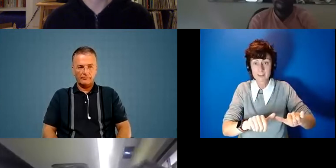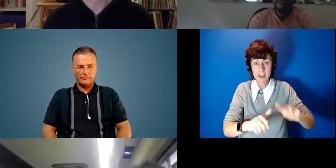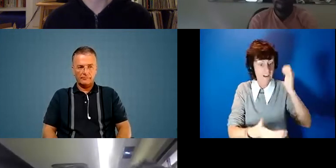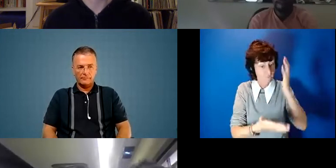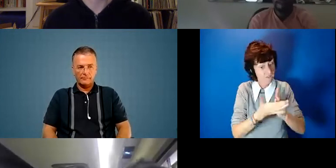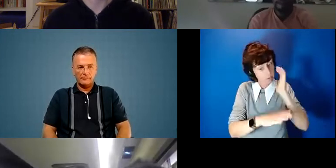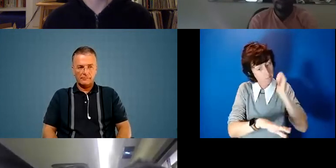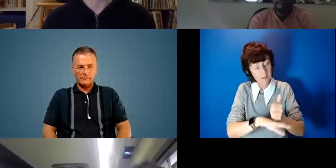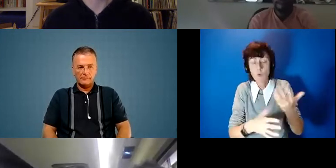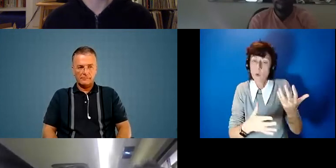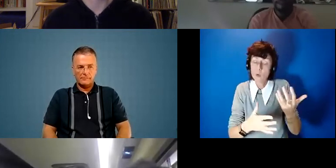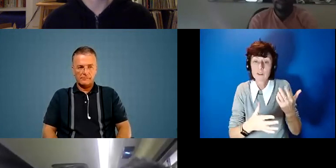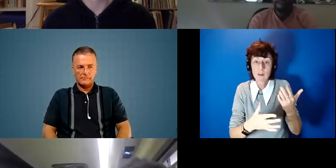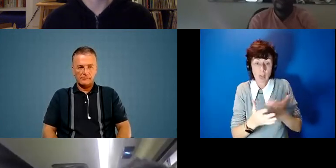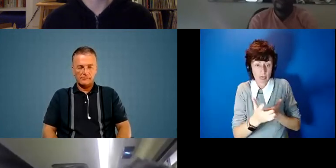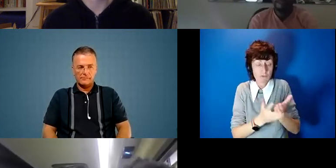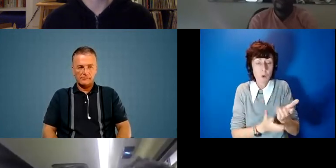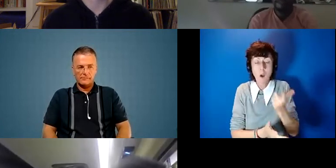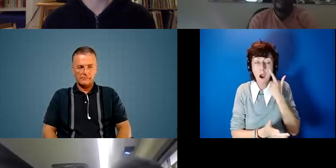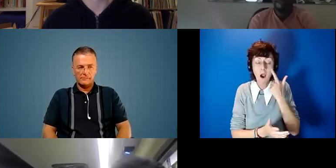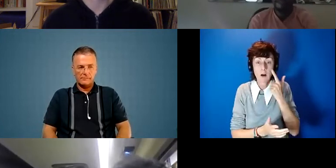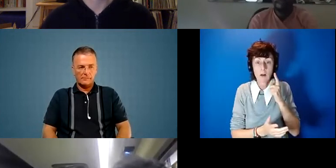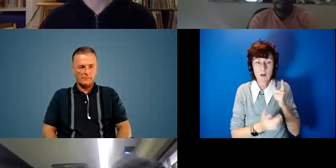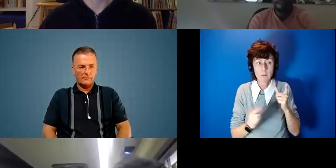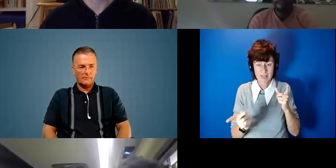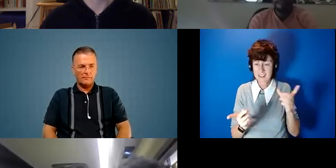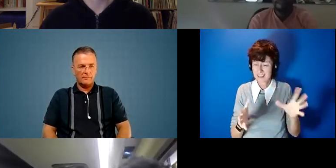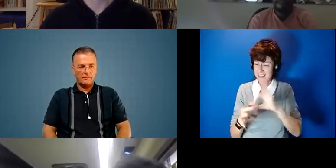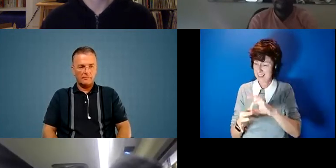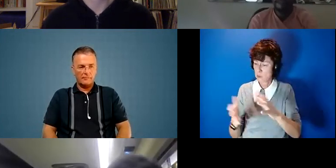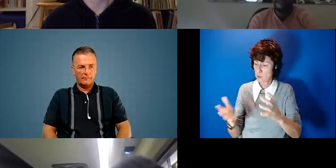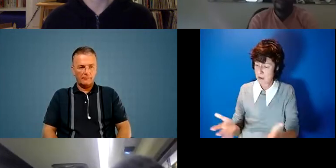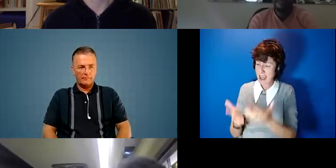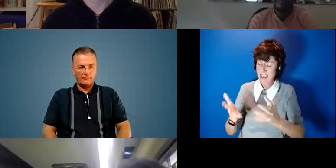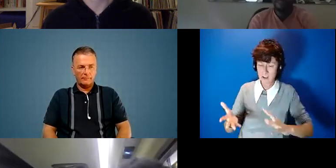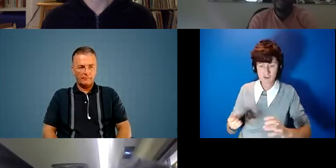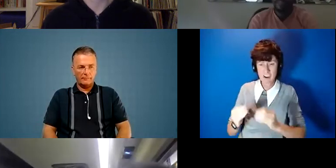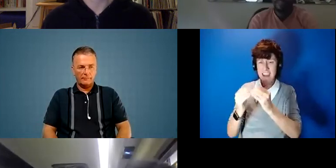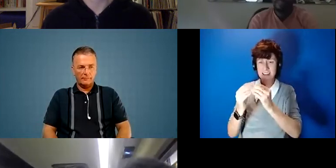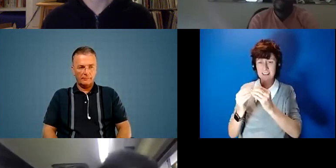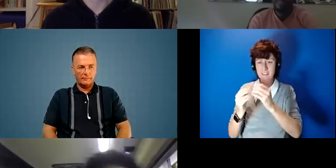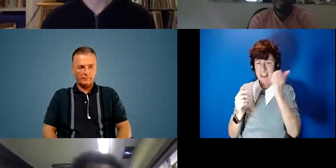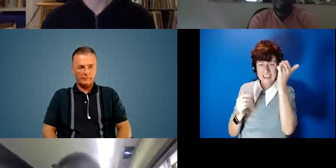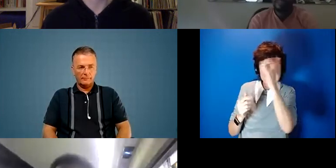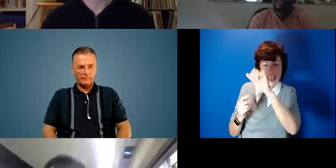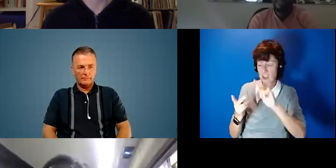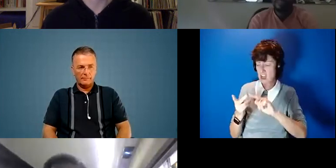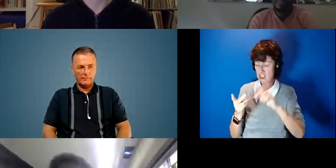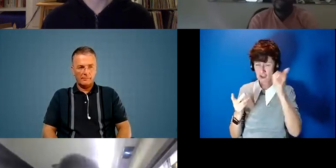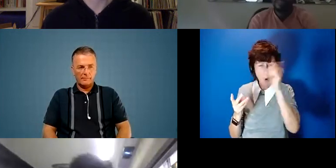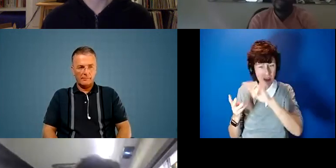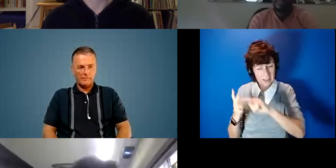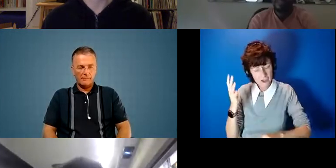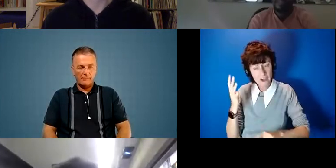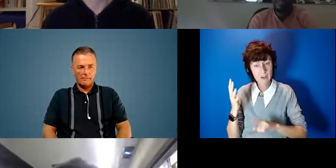stuff through experiments if that's not linked to play and being creative in a certain way with intelligence of knowledge of whatever i mean